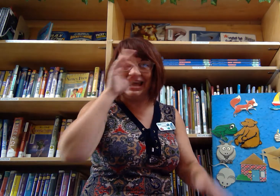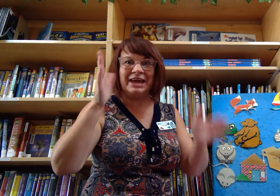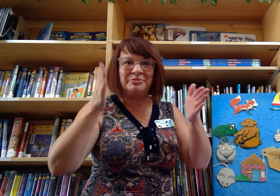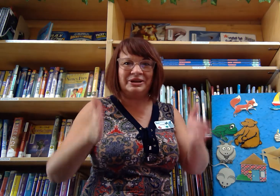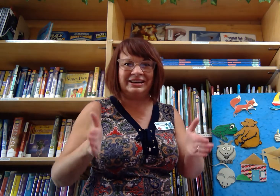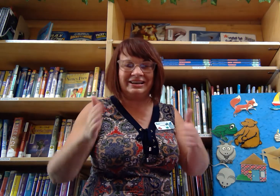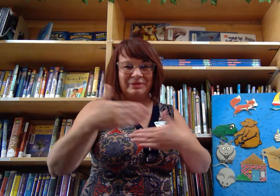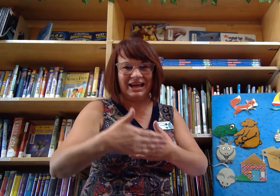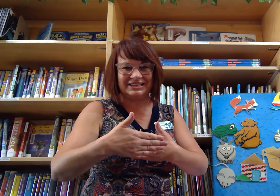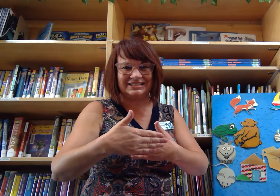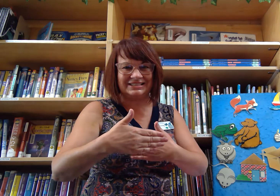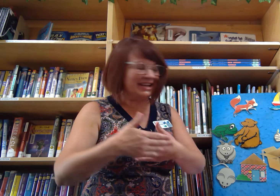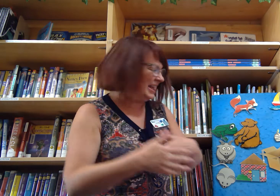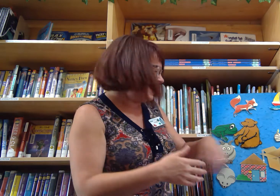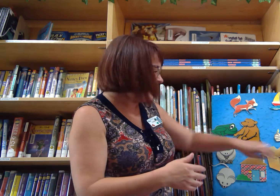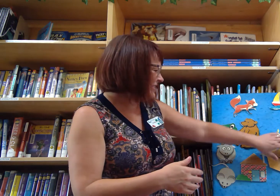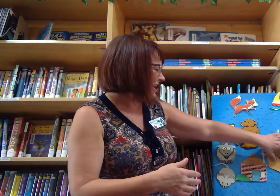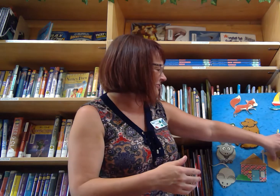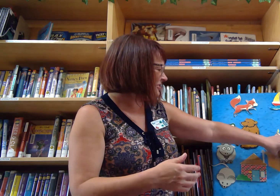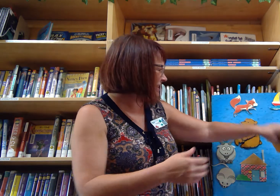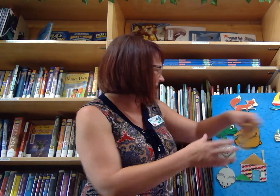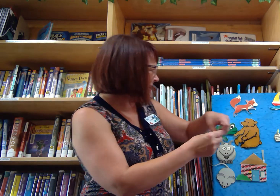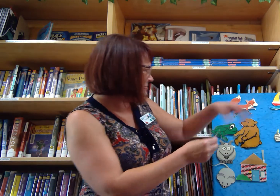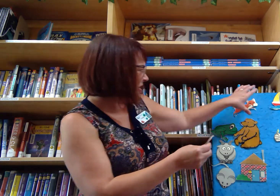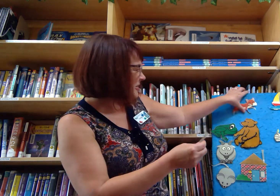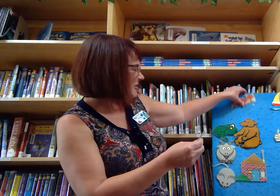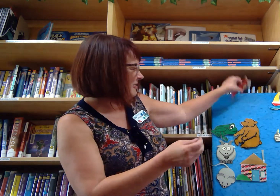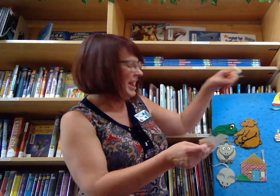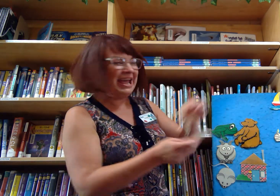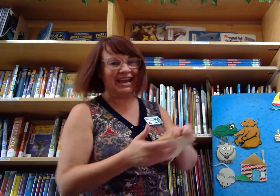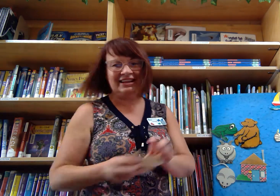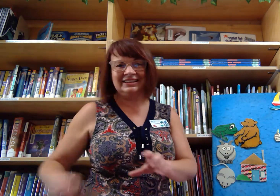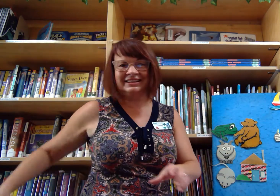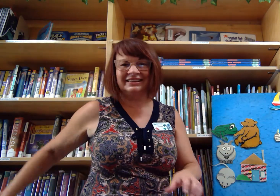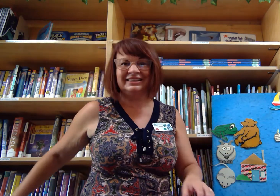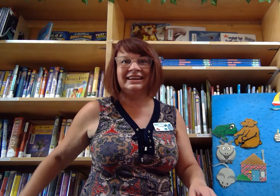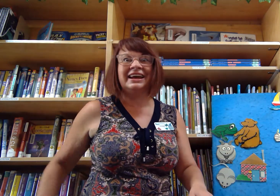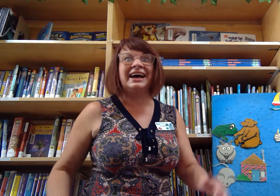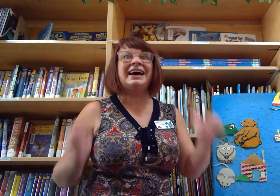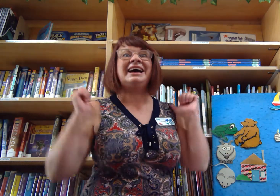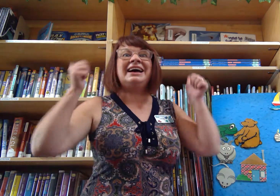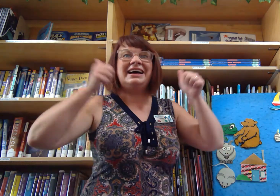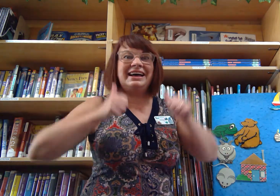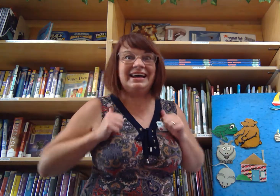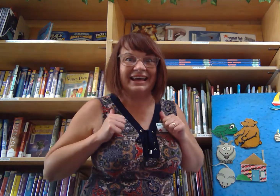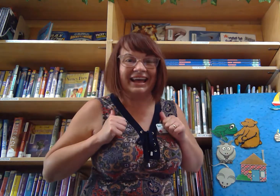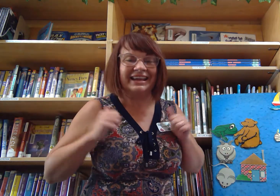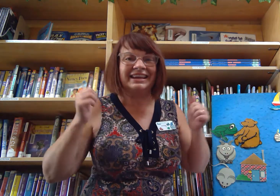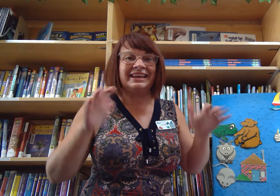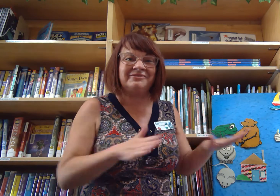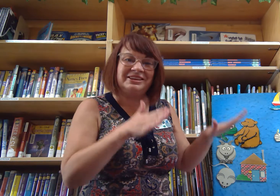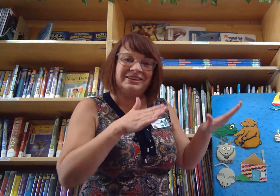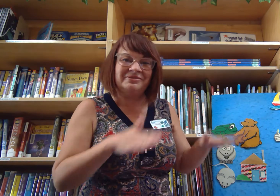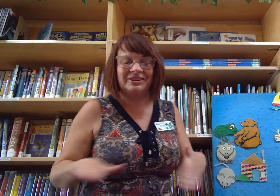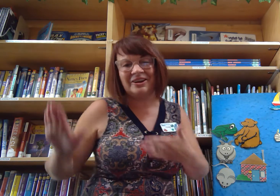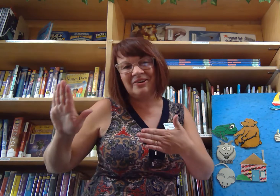And put it in a box. And then we'll let him go. Hey! Uh, hiking we will go.